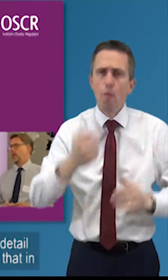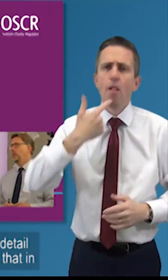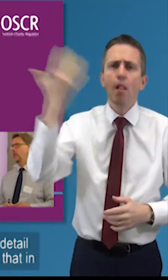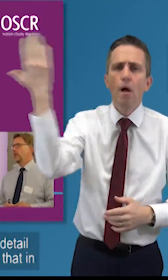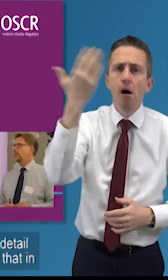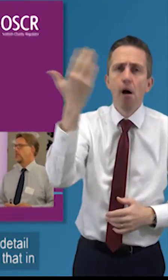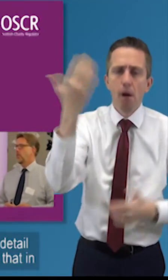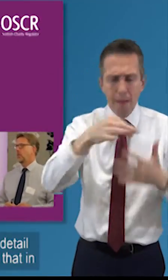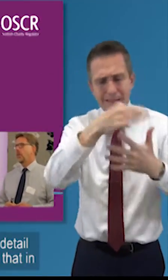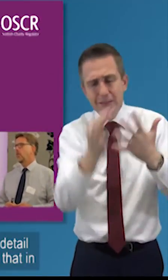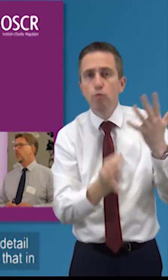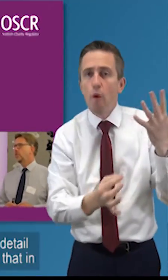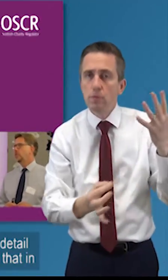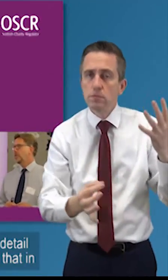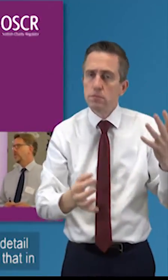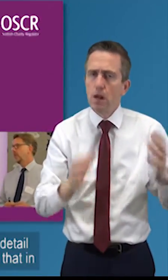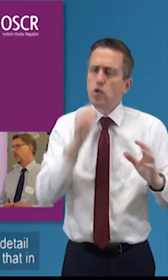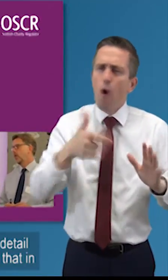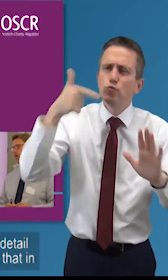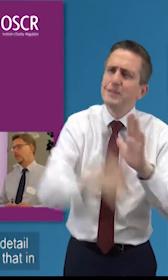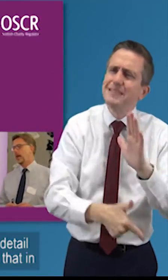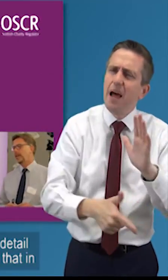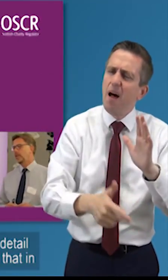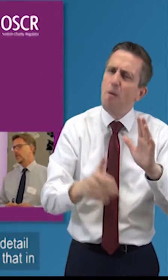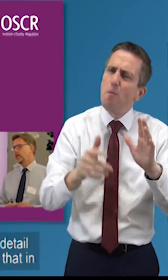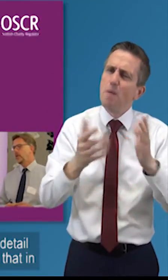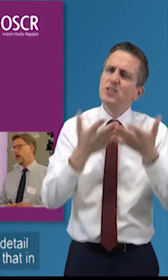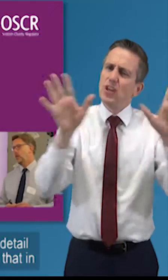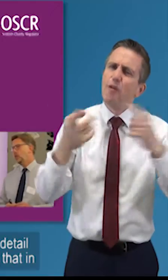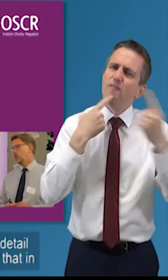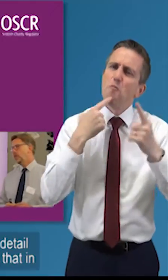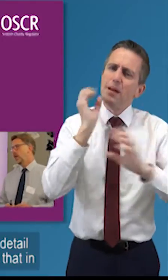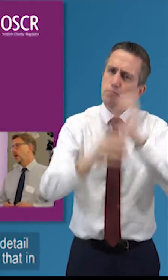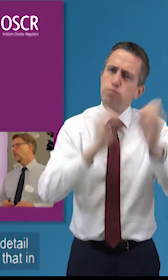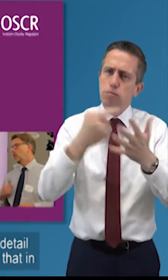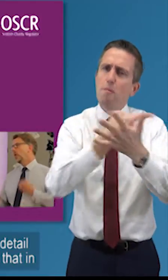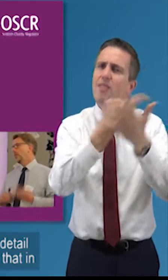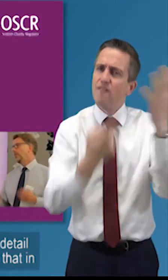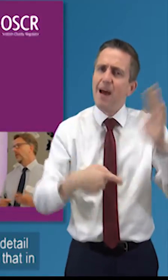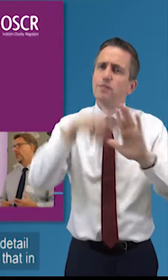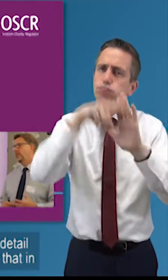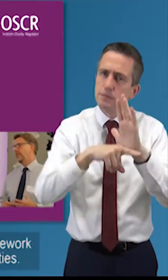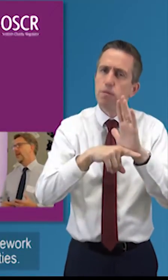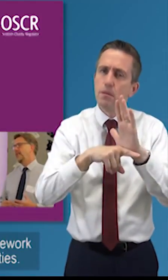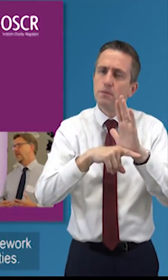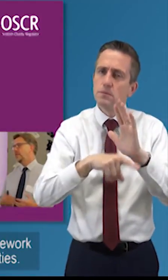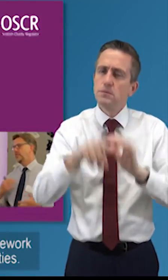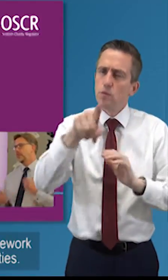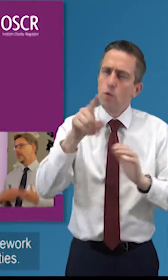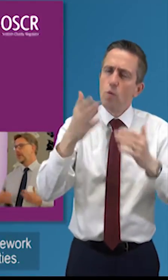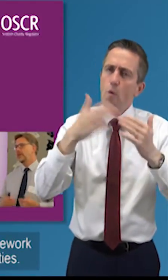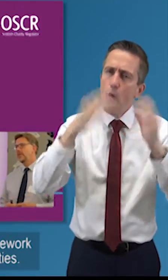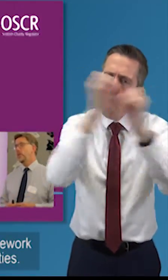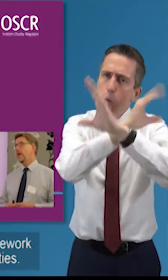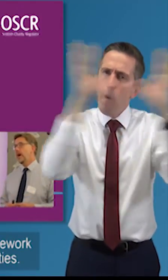uh without you know going too much into detail or uh telling too many uh war stories talk a little bit about that in in